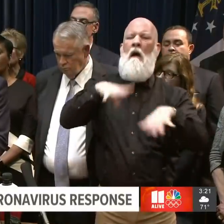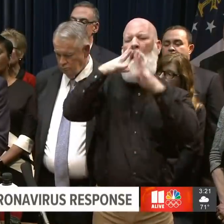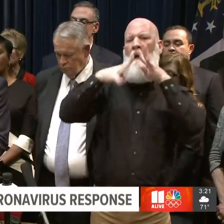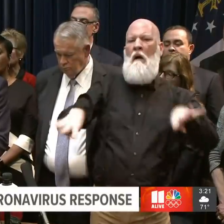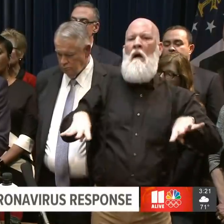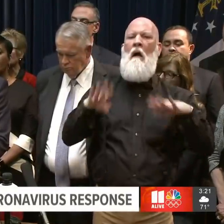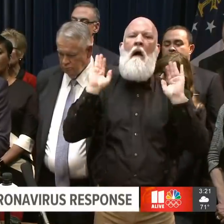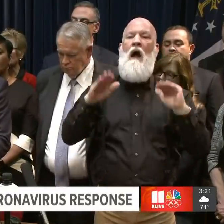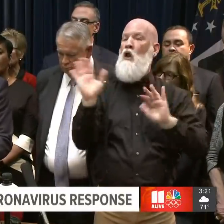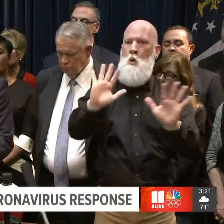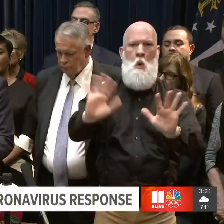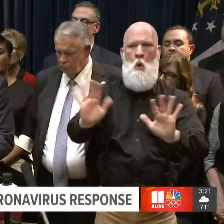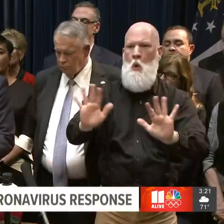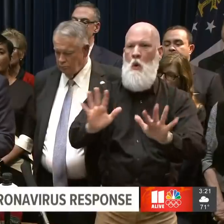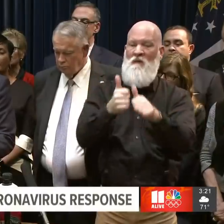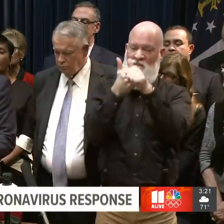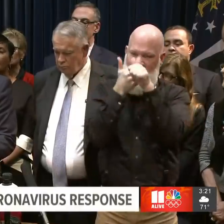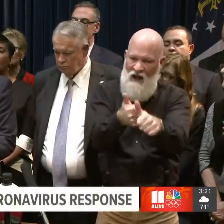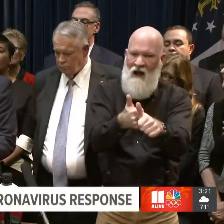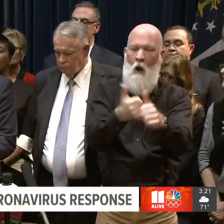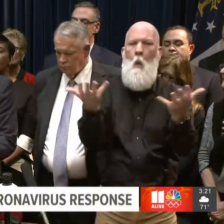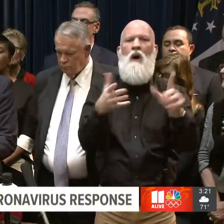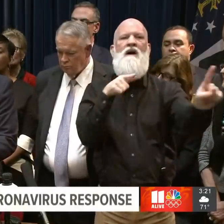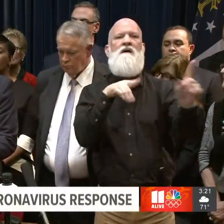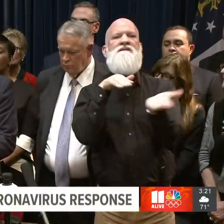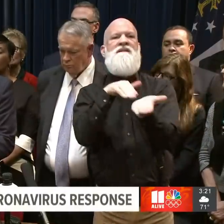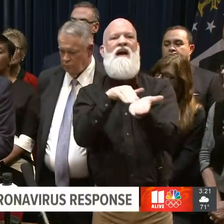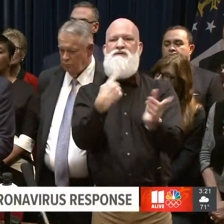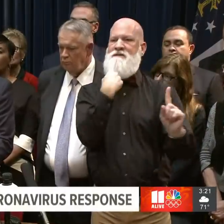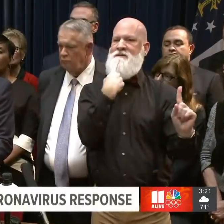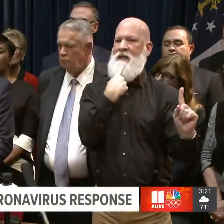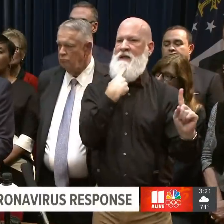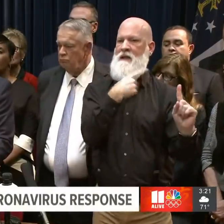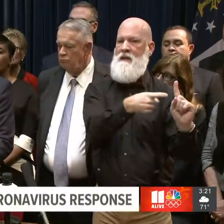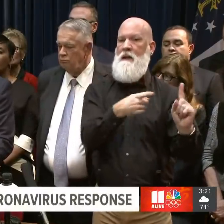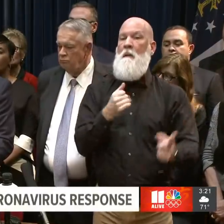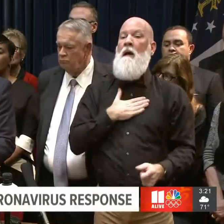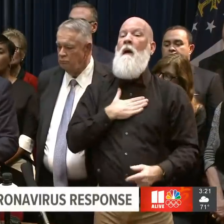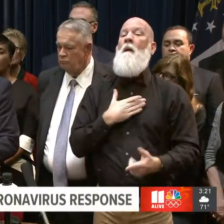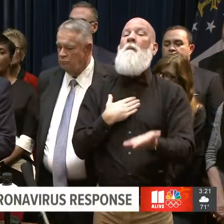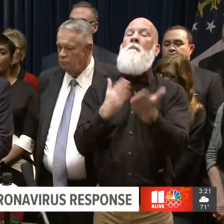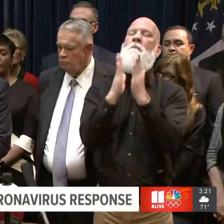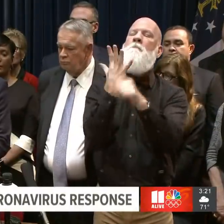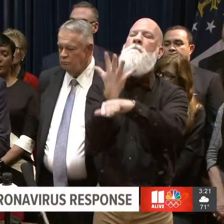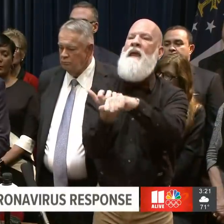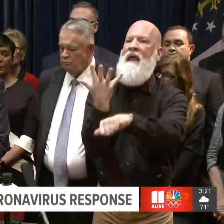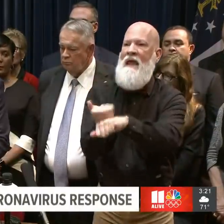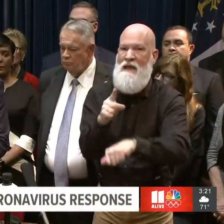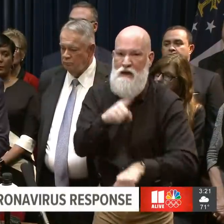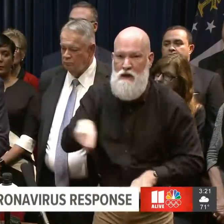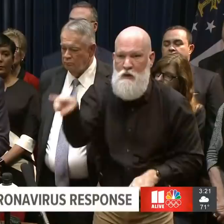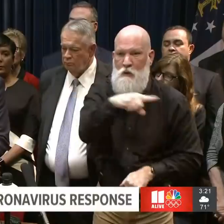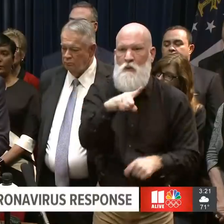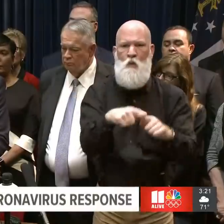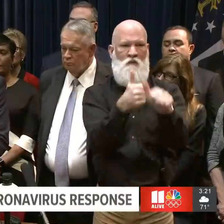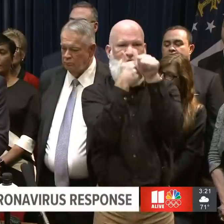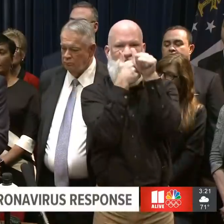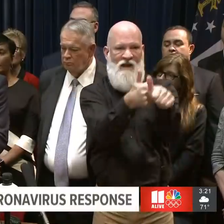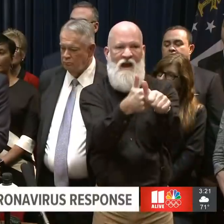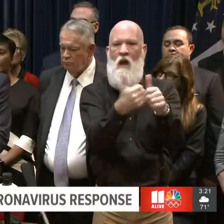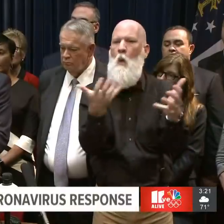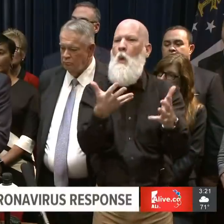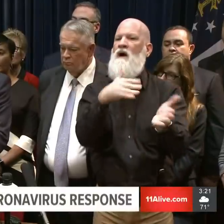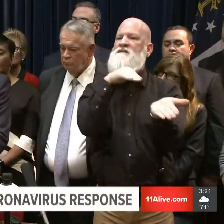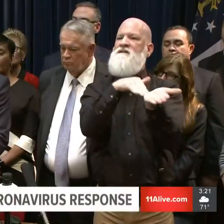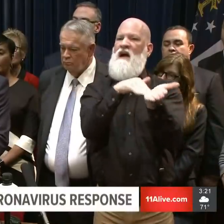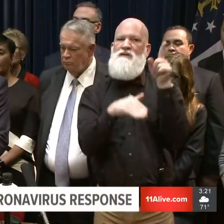worth it. Please, I beg you to please do as we are asking you to do. I want